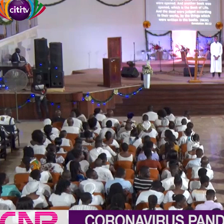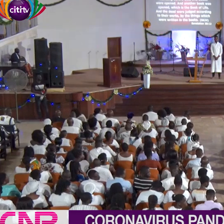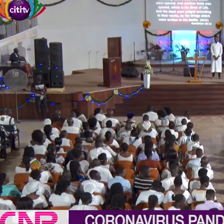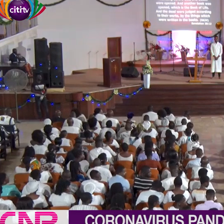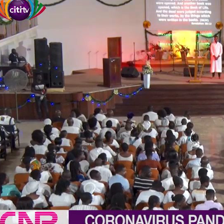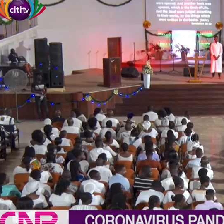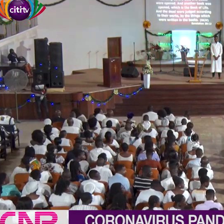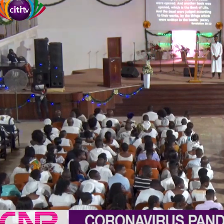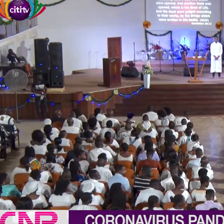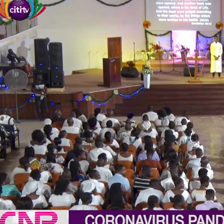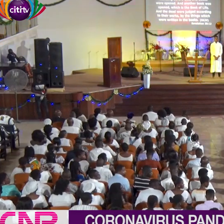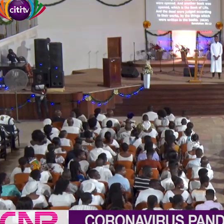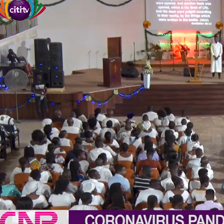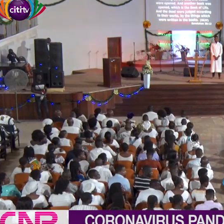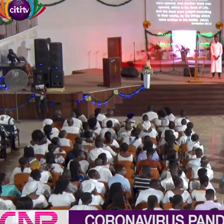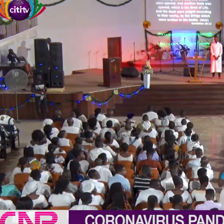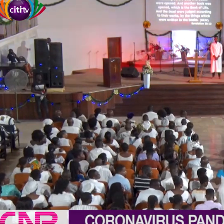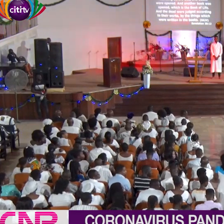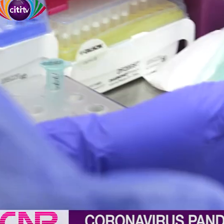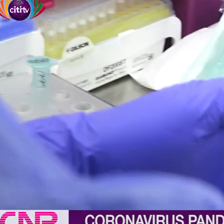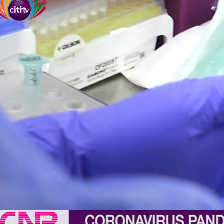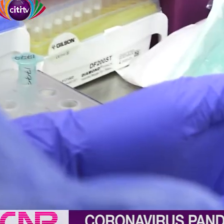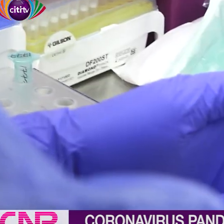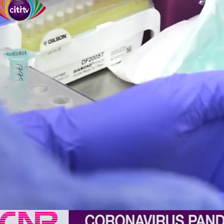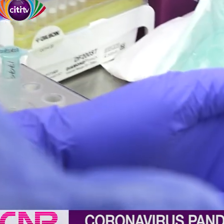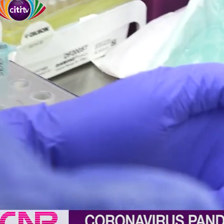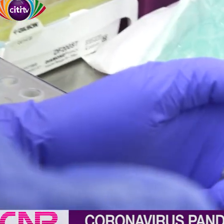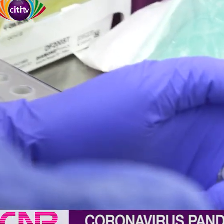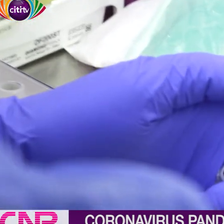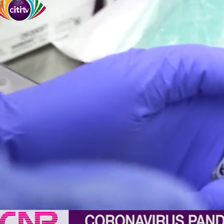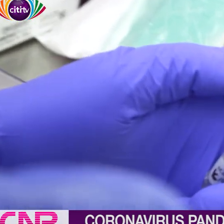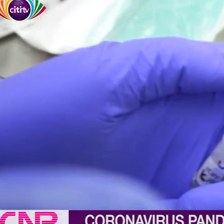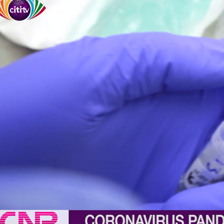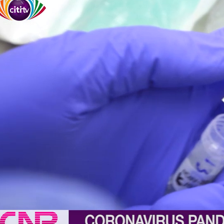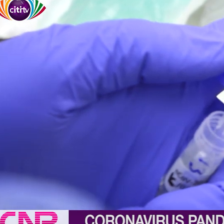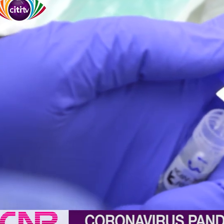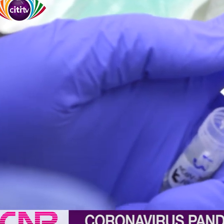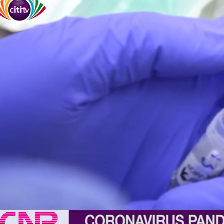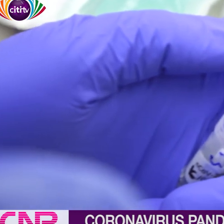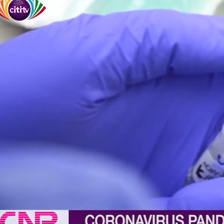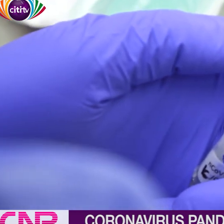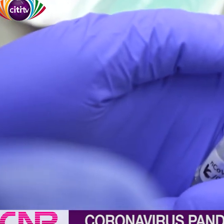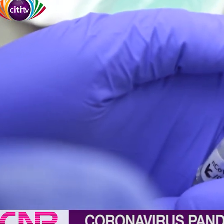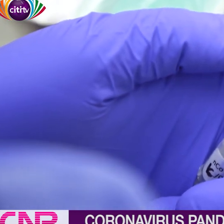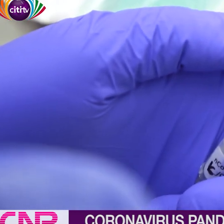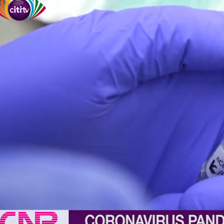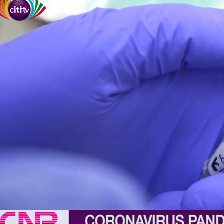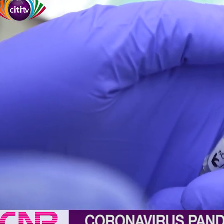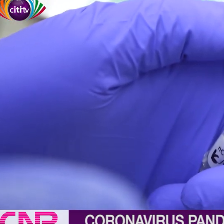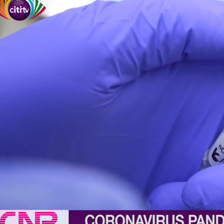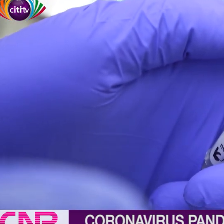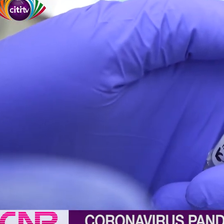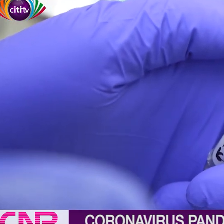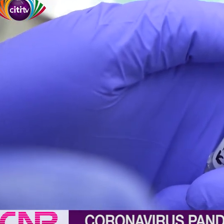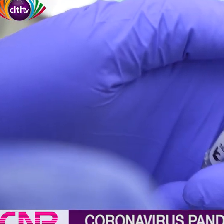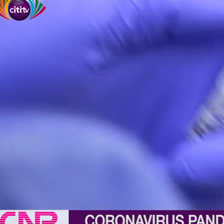ban on social gathering. Given the update on Ghana's case count and case management, the Director of Public Health at the Ghana Health